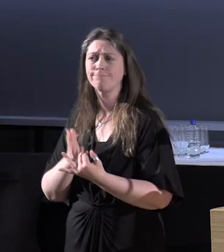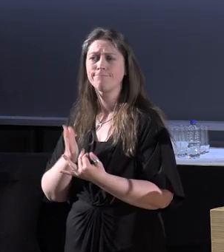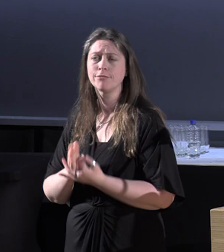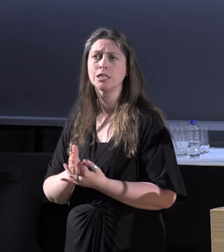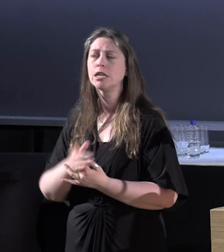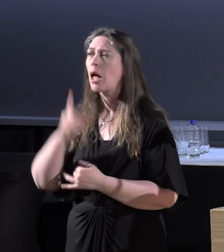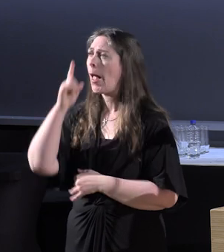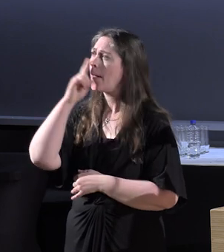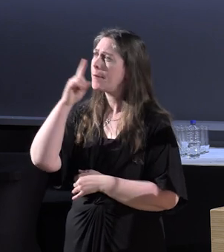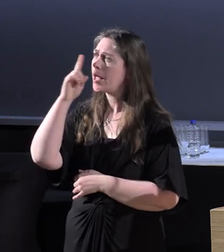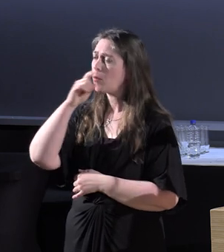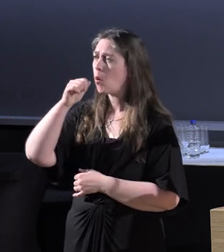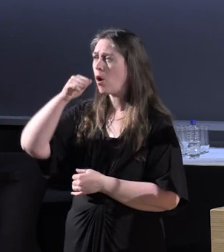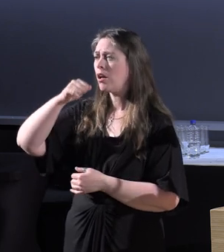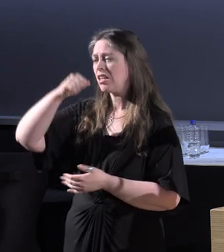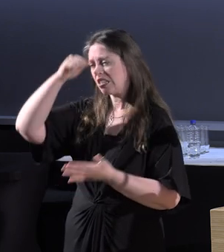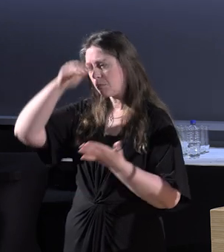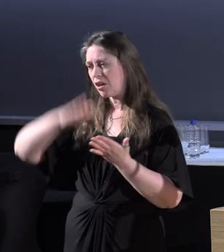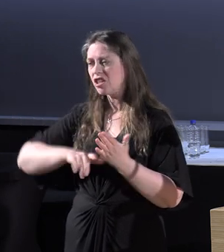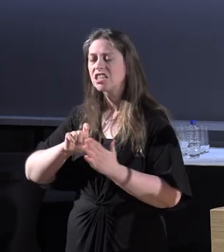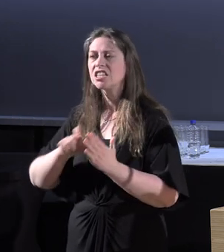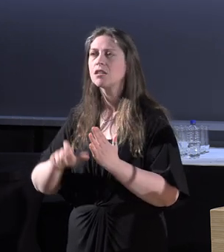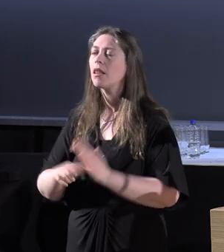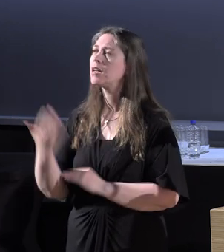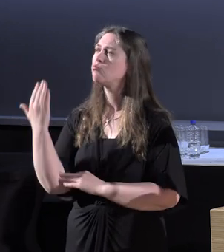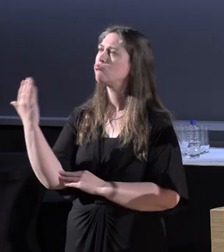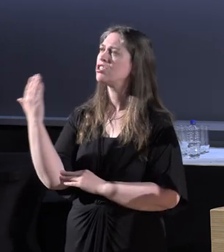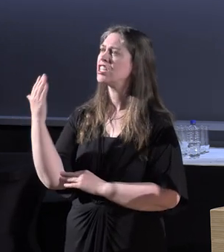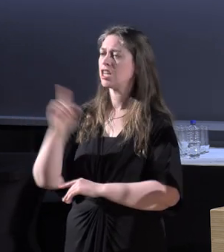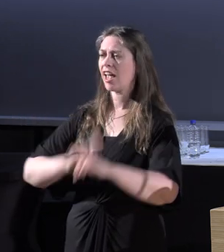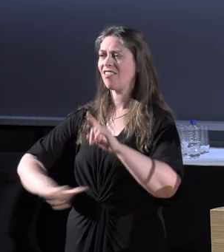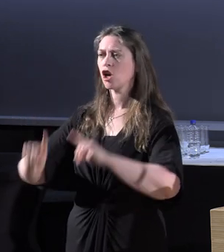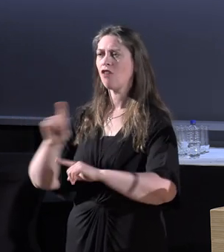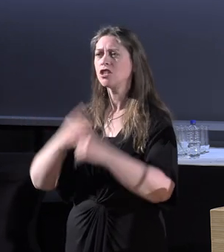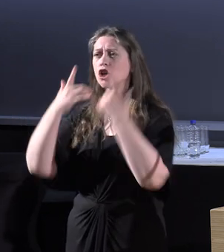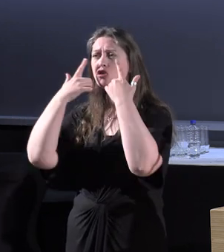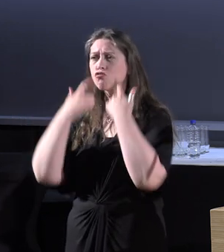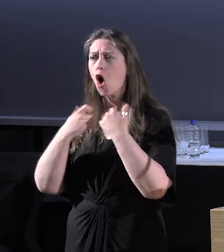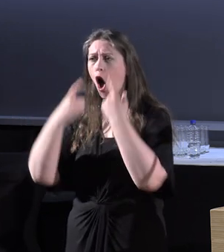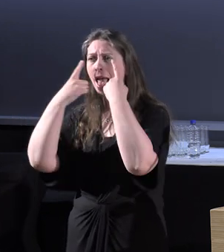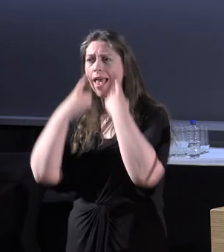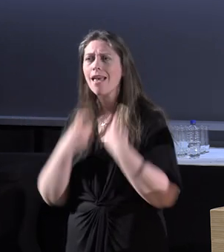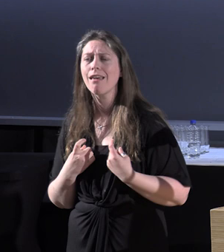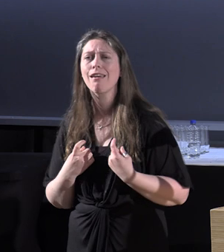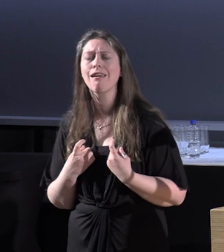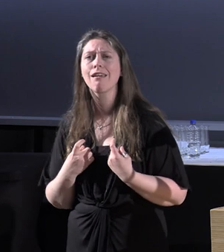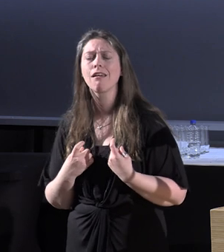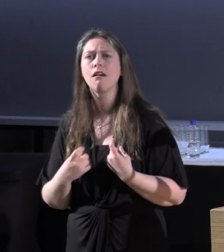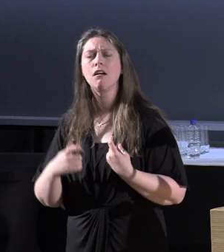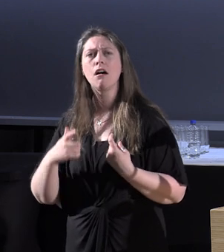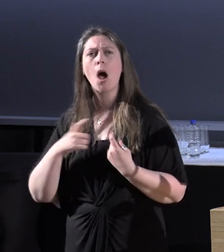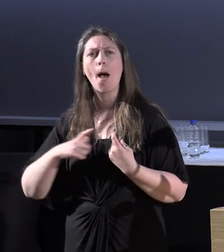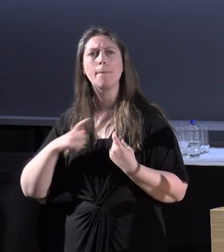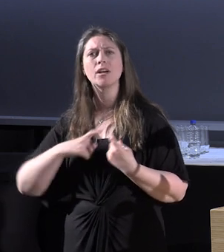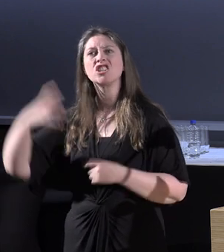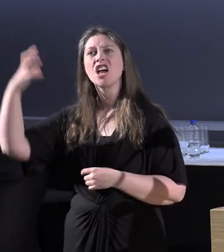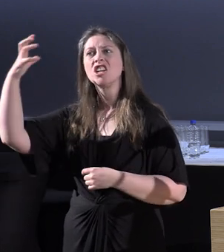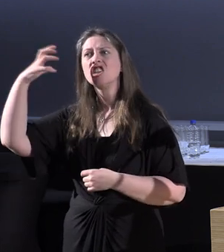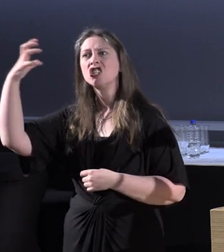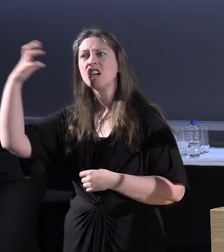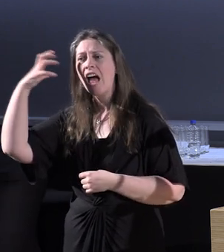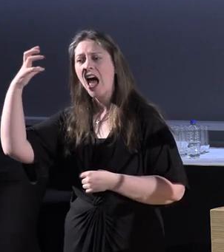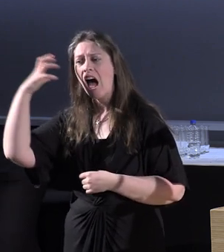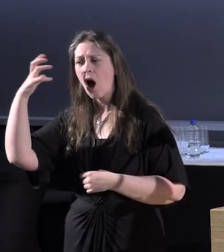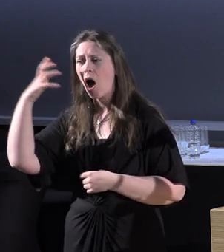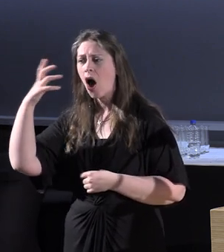people that experienced disability presenting at the conference that were in tears because they had created showers in the middle